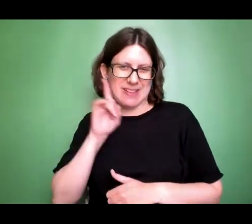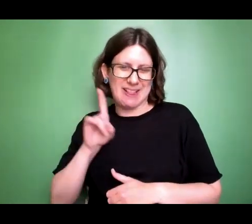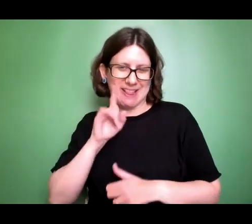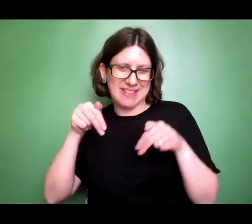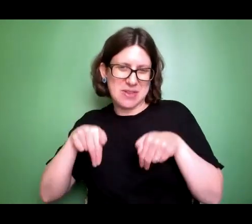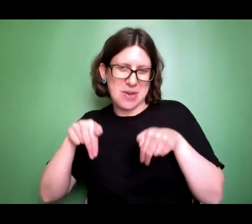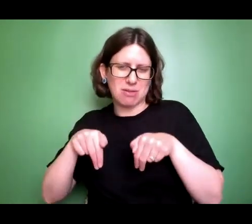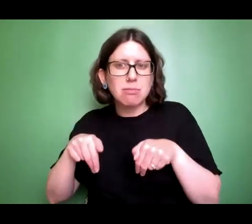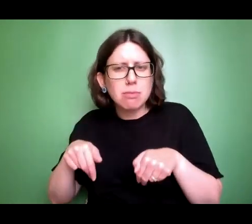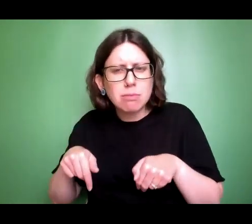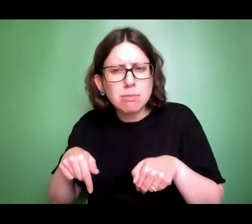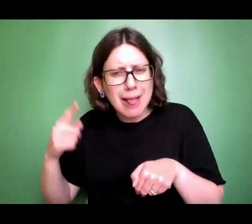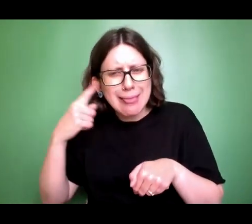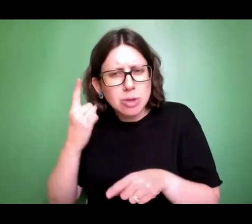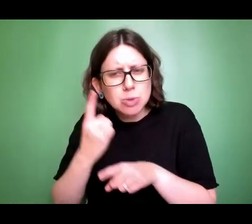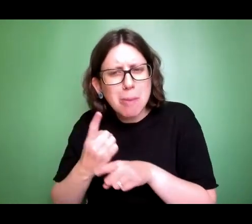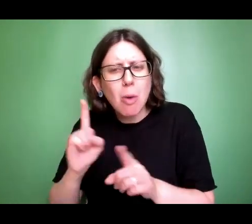Oh, well, what did you guys think I meant?